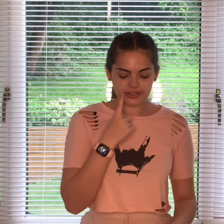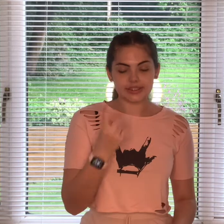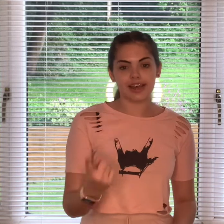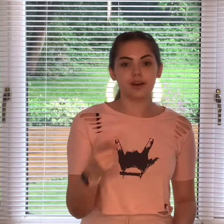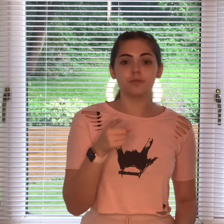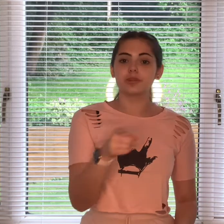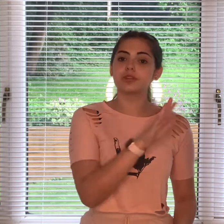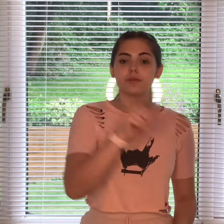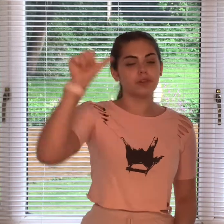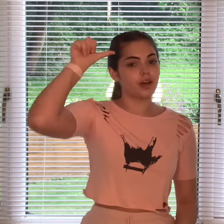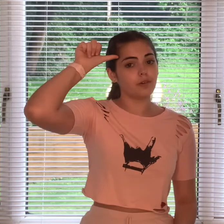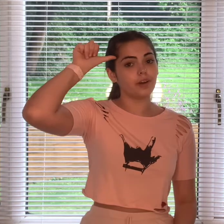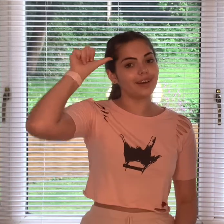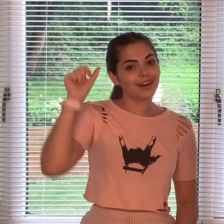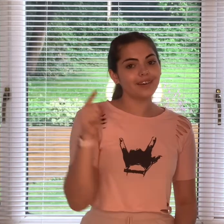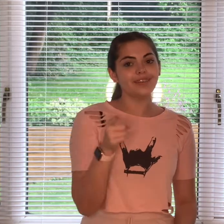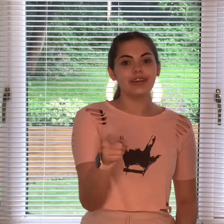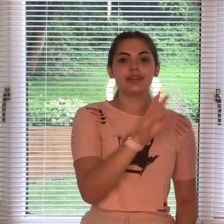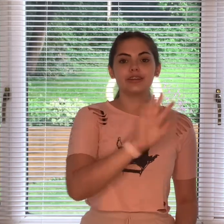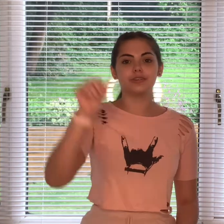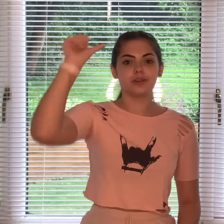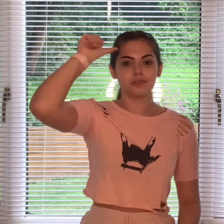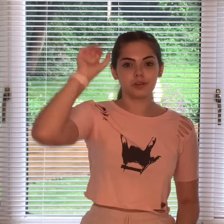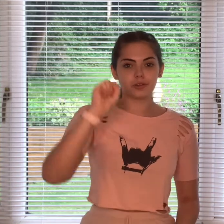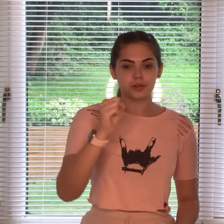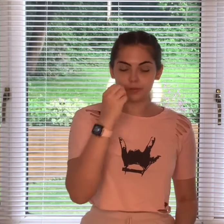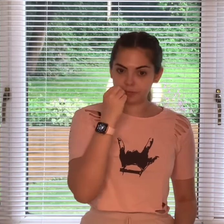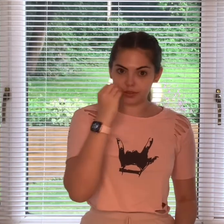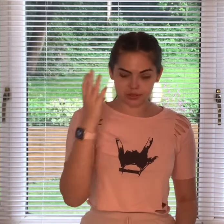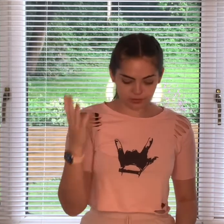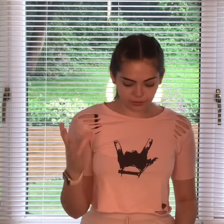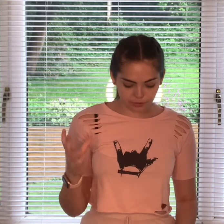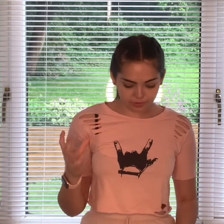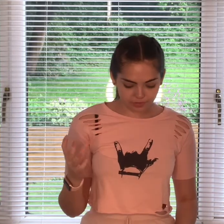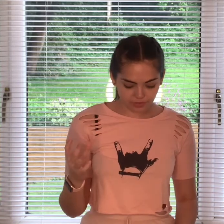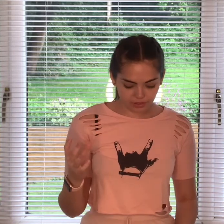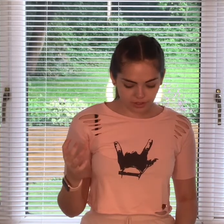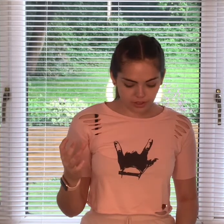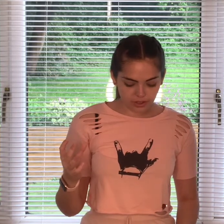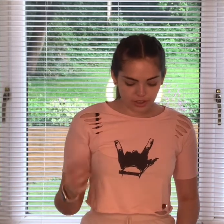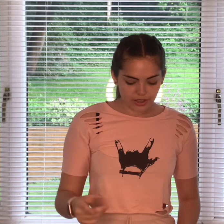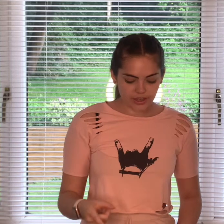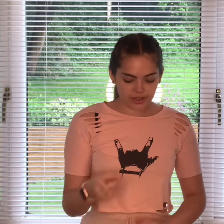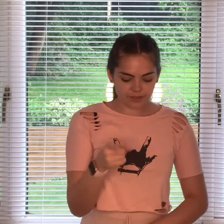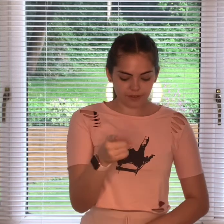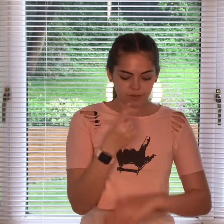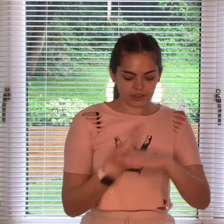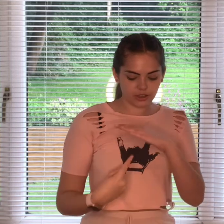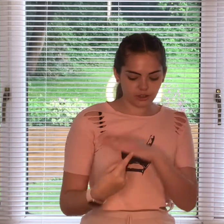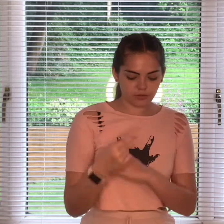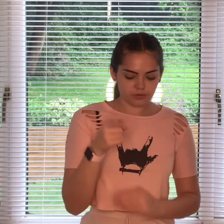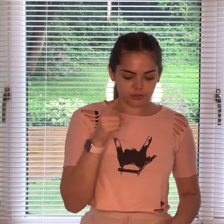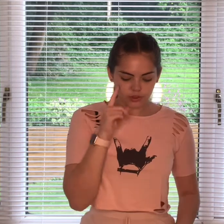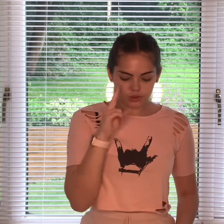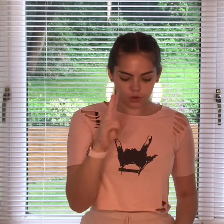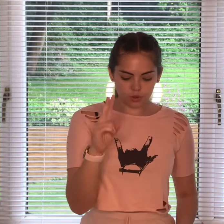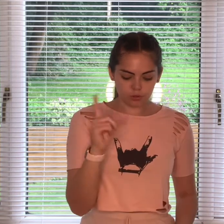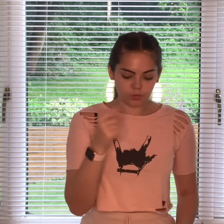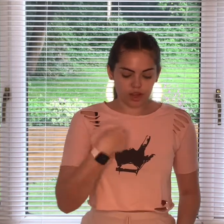tell you don't know uh oh you don't know you're beautiful if only you saw what I